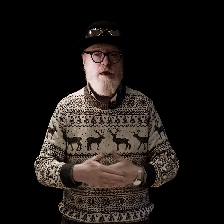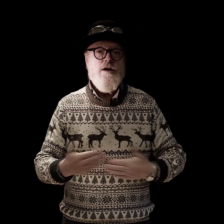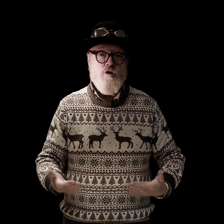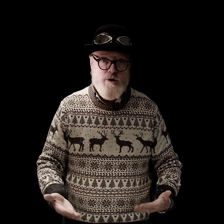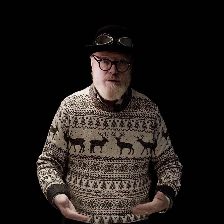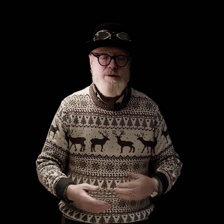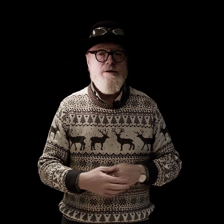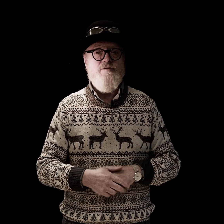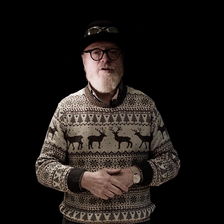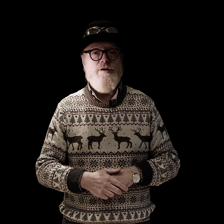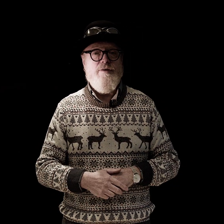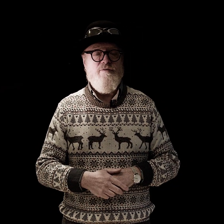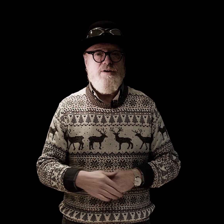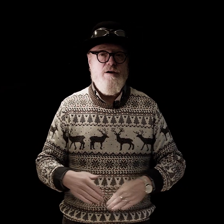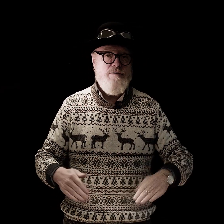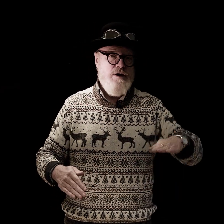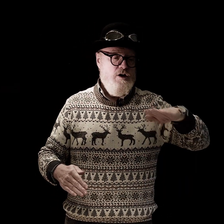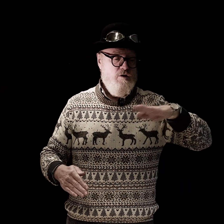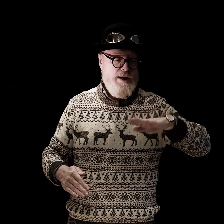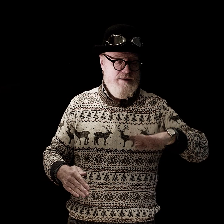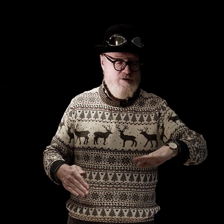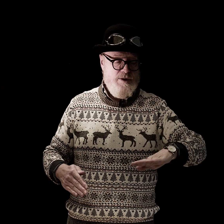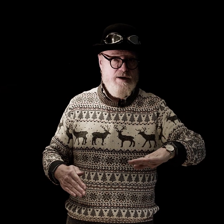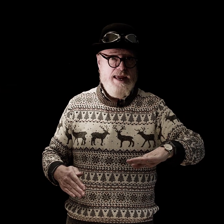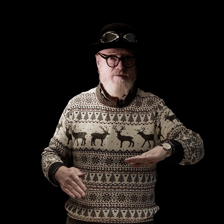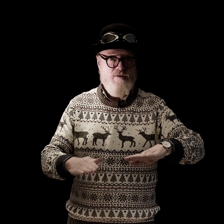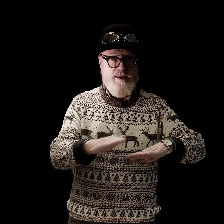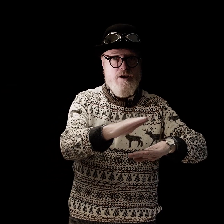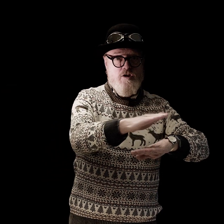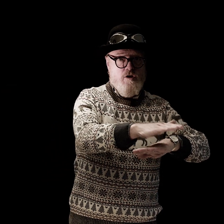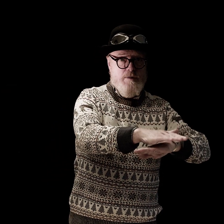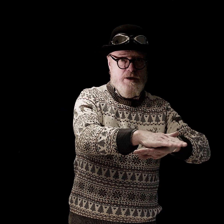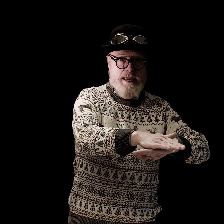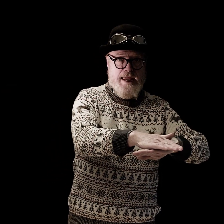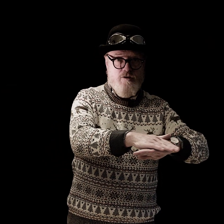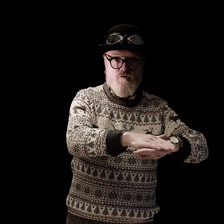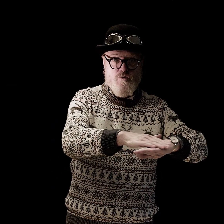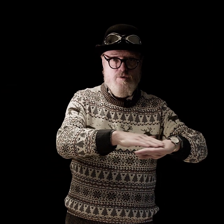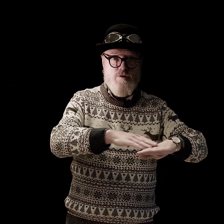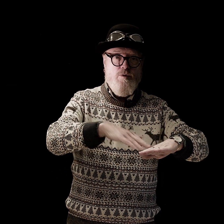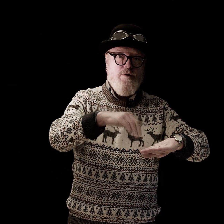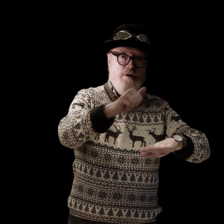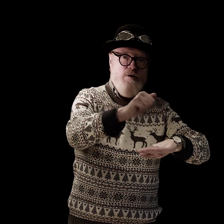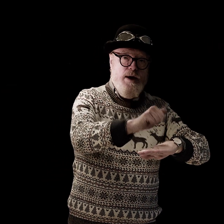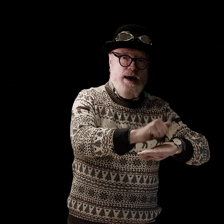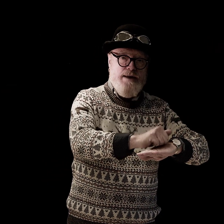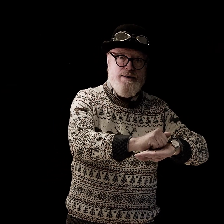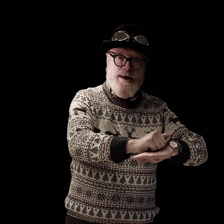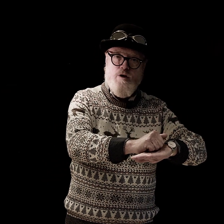Christmas I've done on other videos your less dominant hand flat dominant hand draws towards you and down